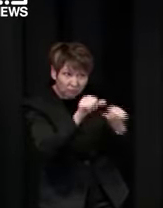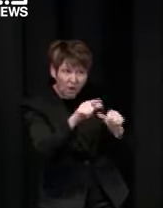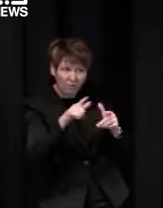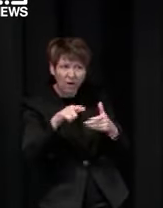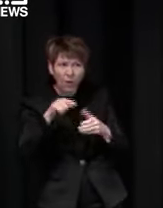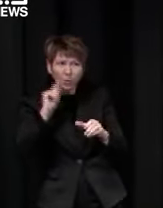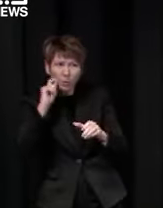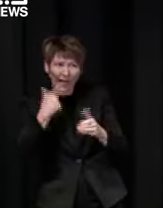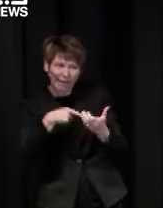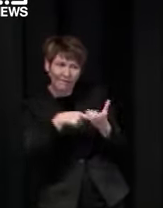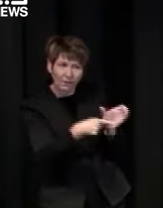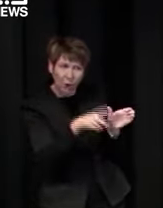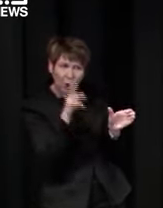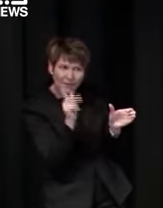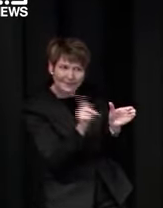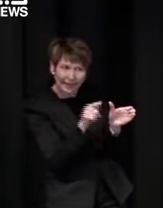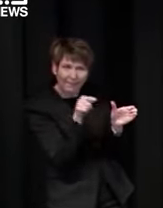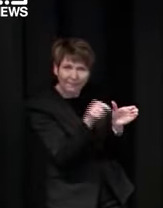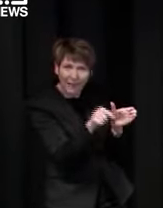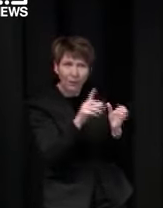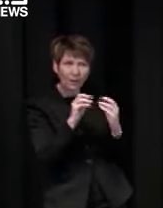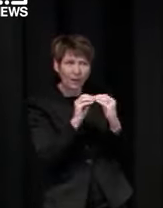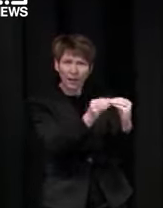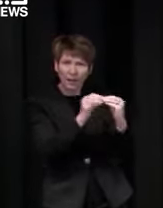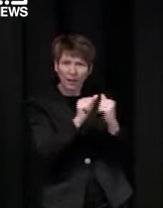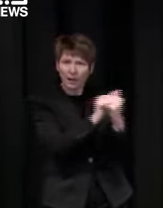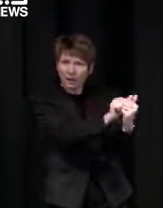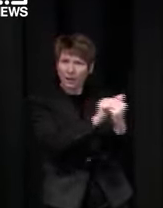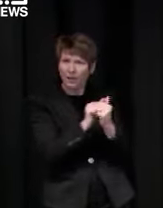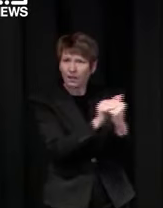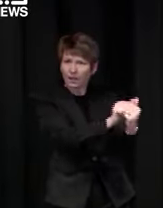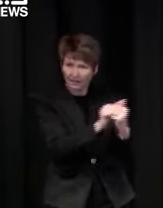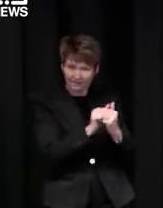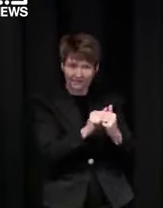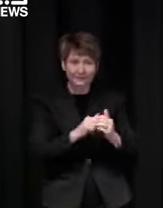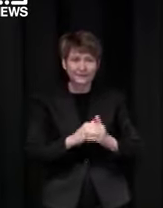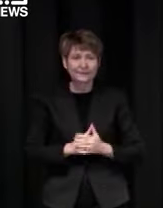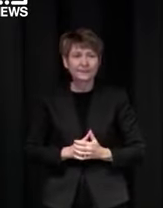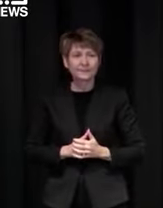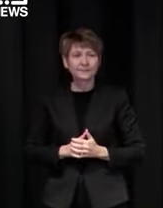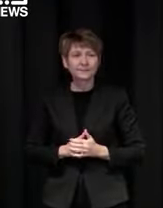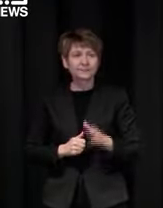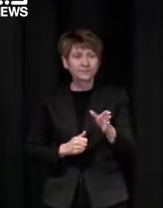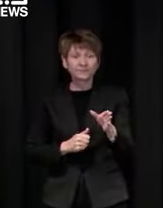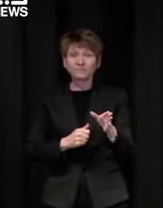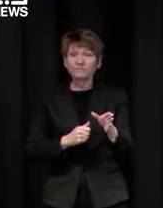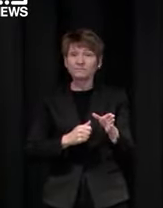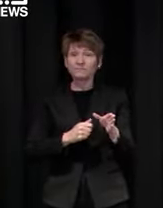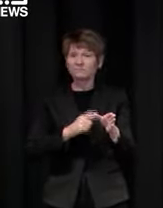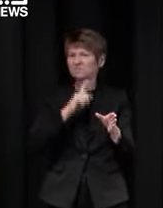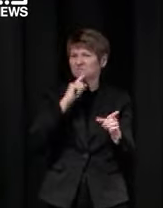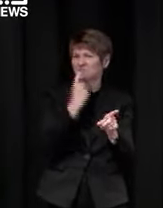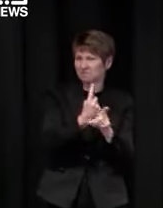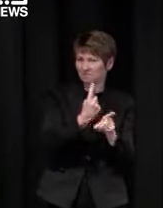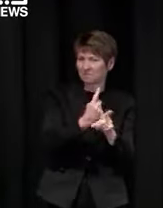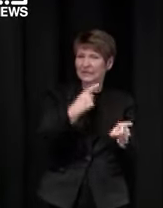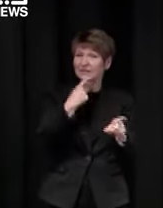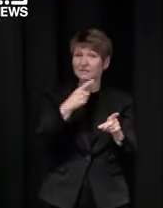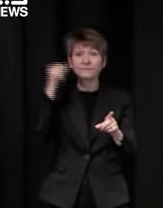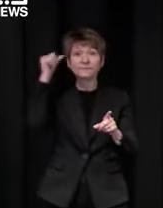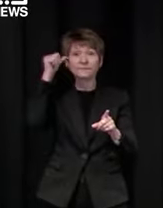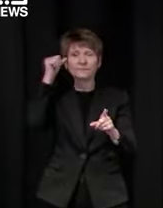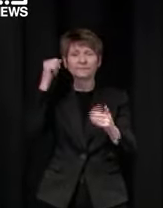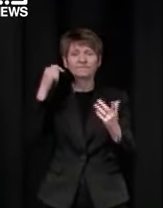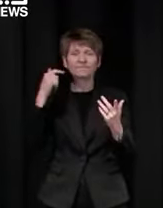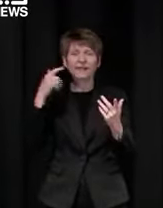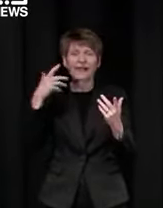to those numbers sorry sorry cap was very vocal about trying to get this kind of trial here in the cbd to try and re